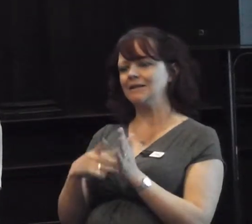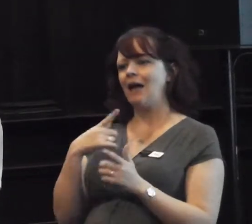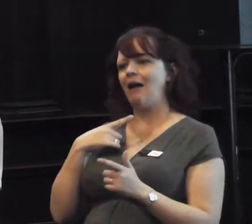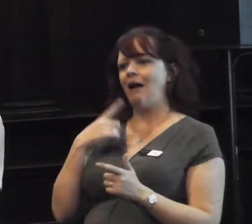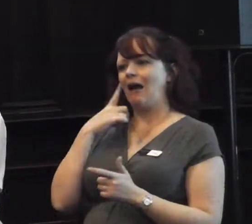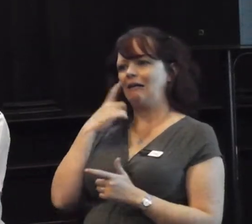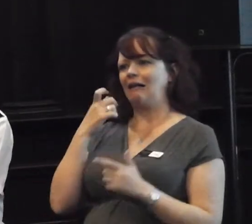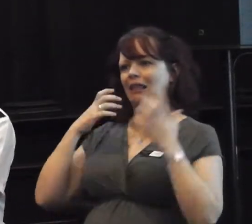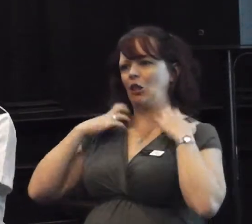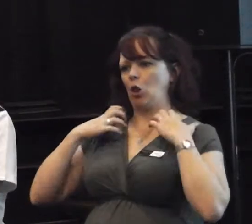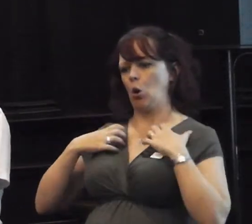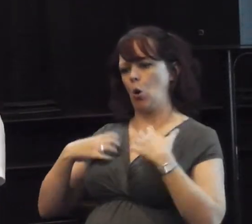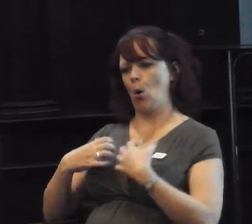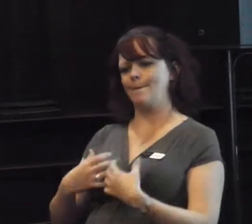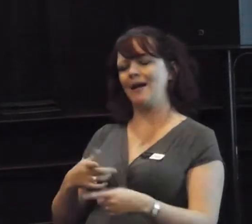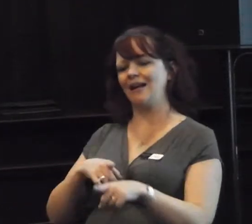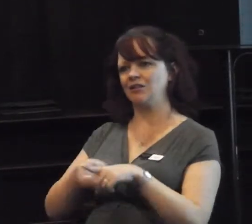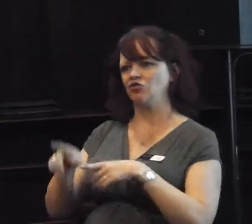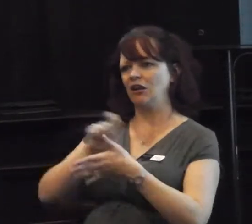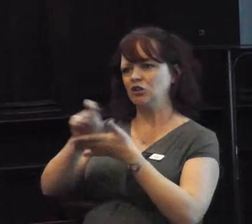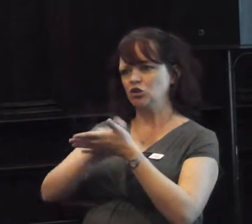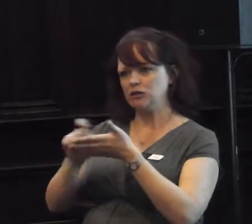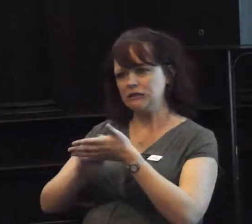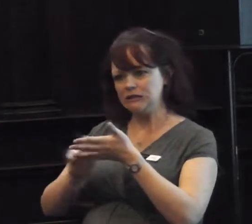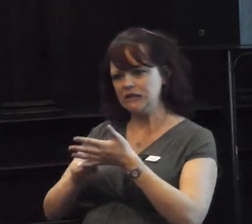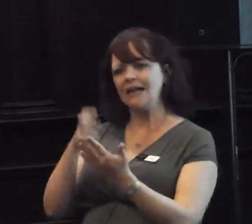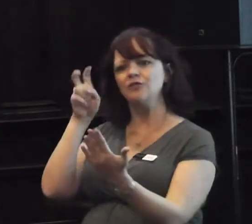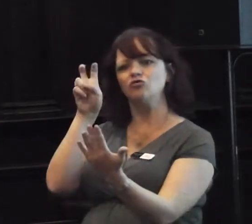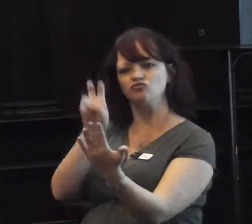to get him to sign a contract for another three years, I think.